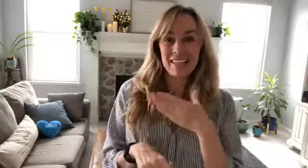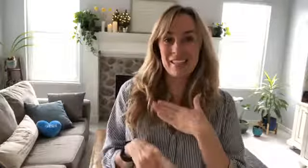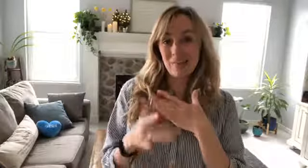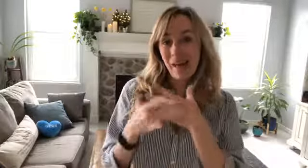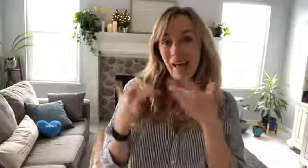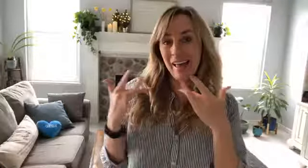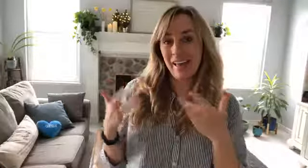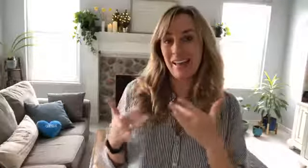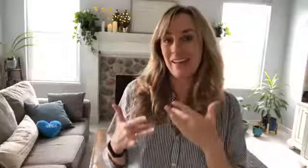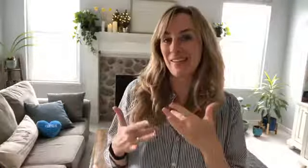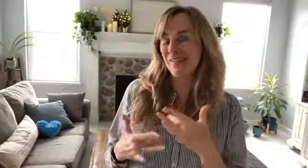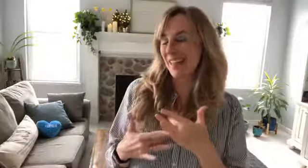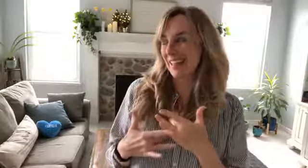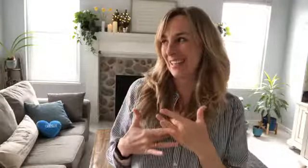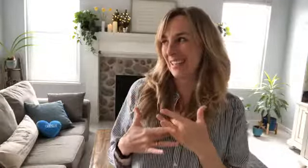is my Valentine